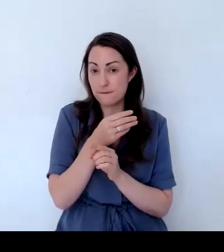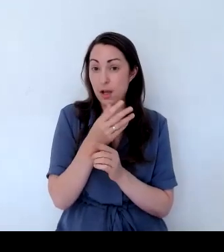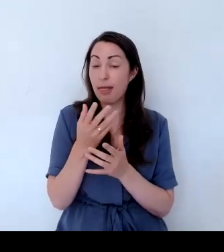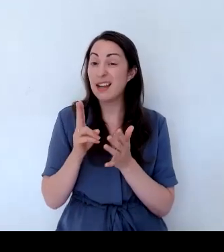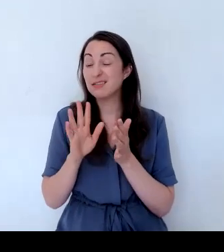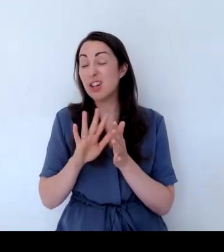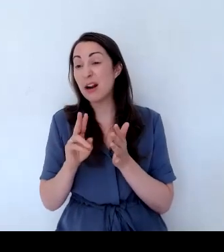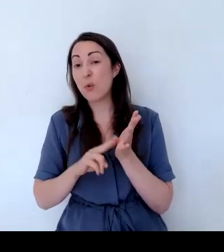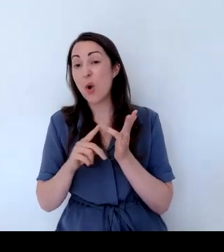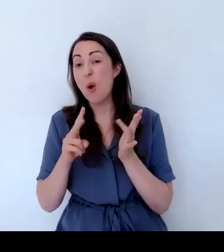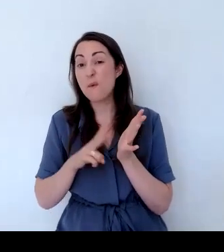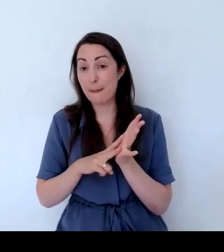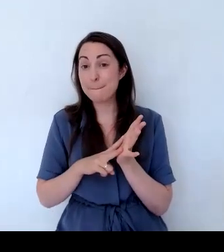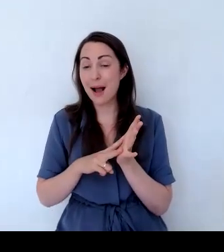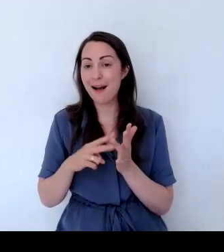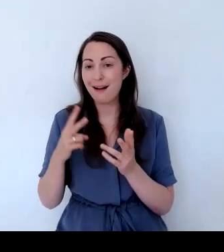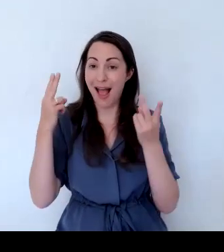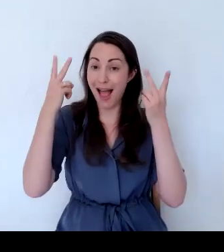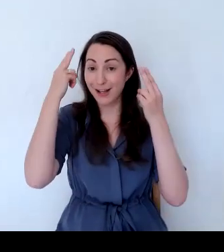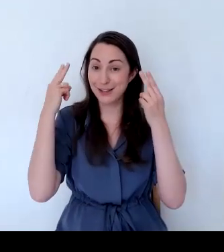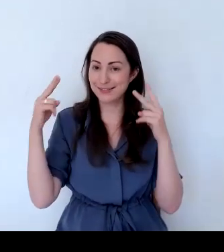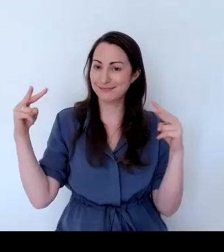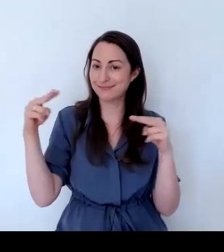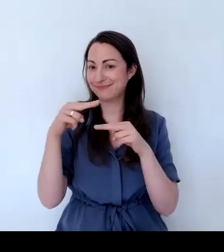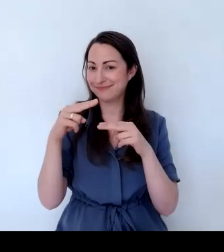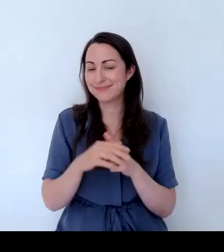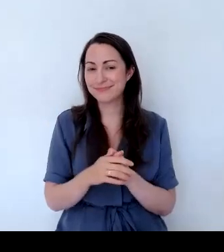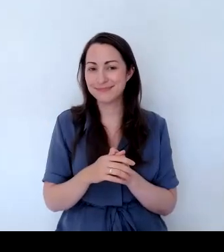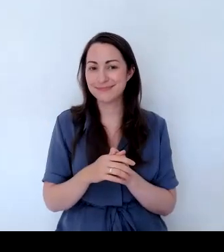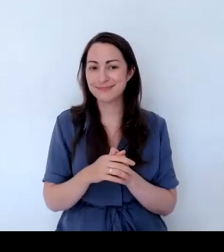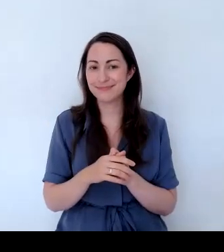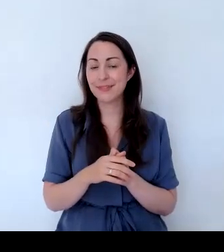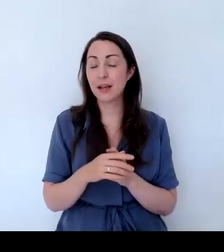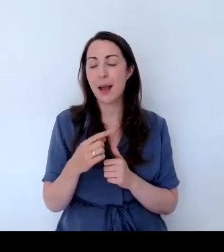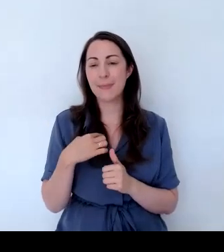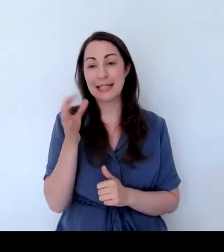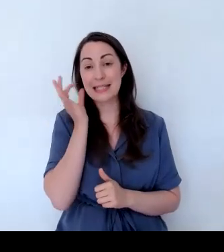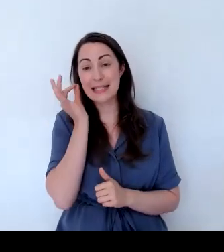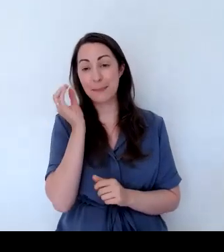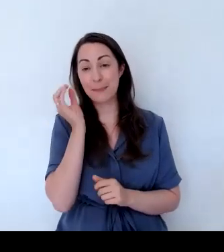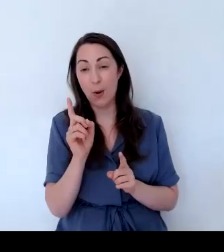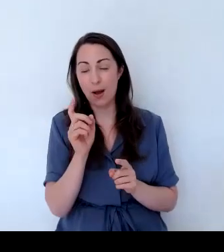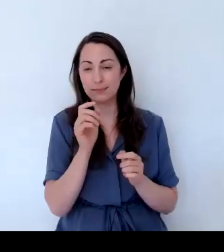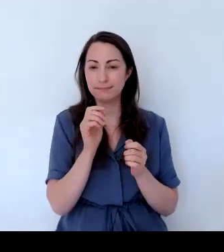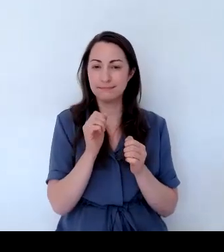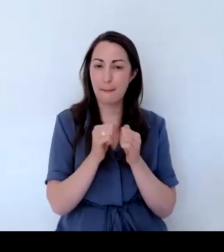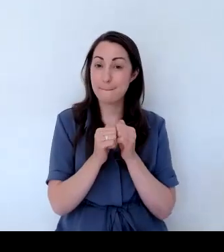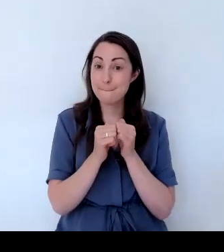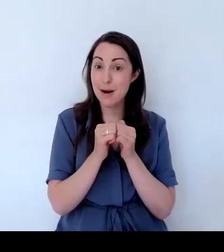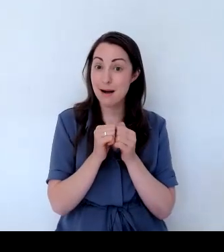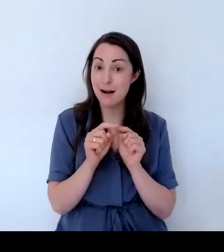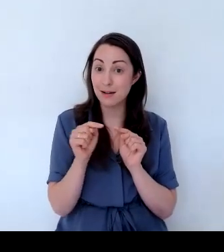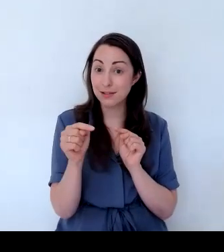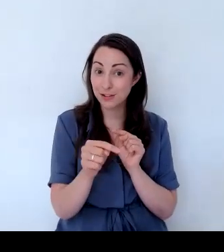my top tip really is in March when you see the lavender green